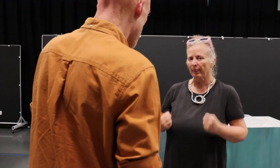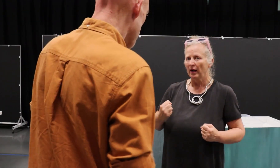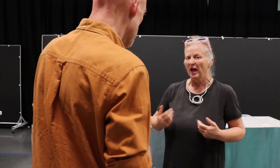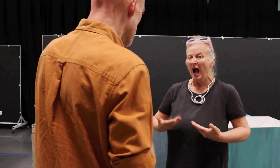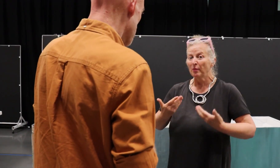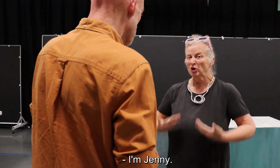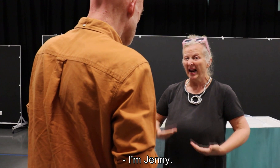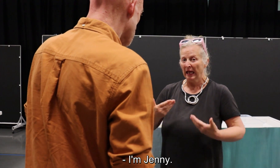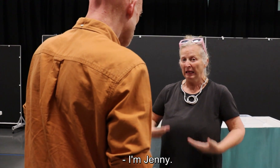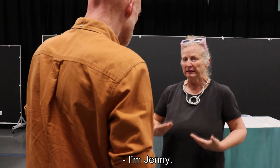I'm Jenny.